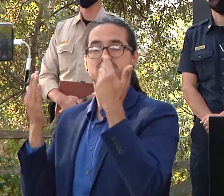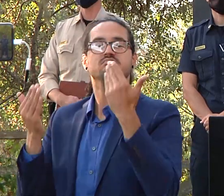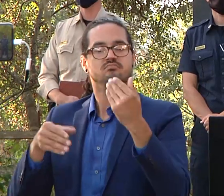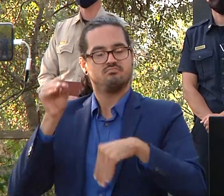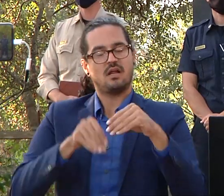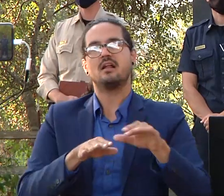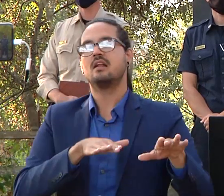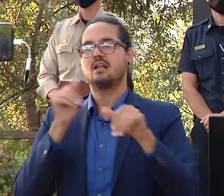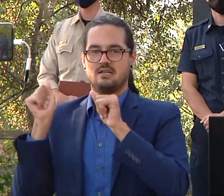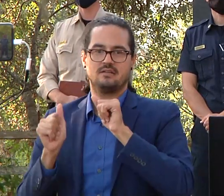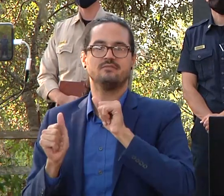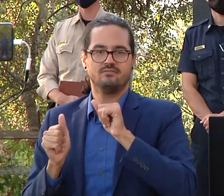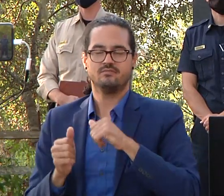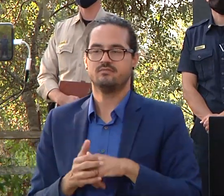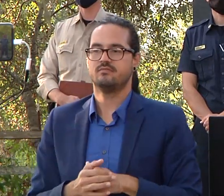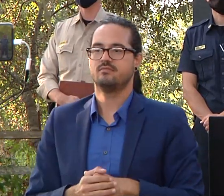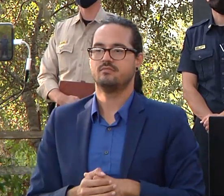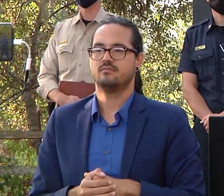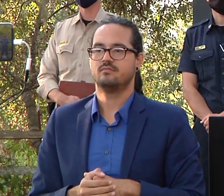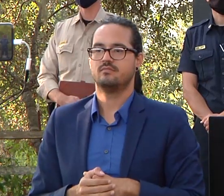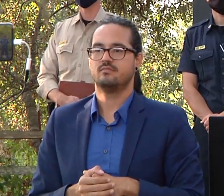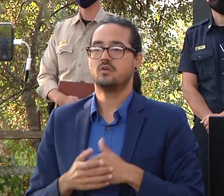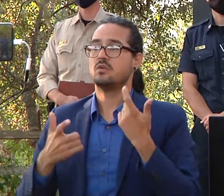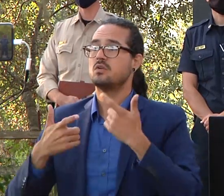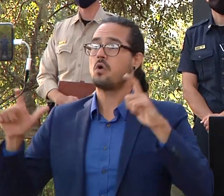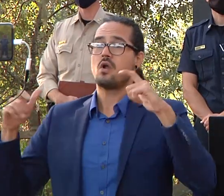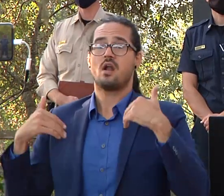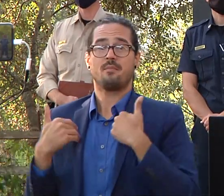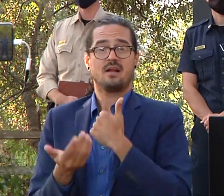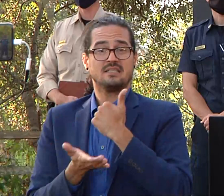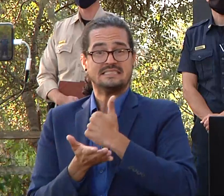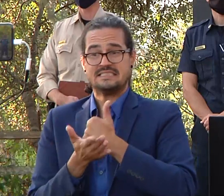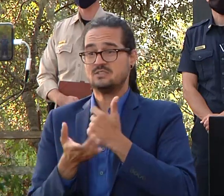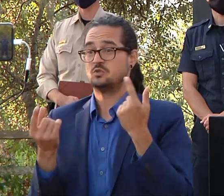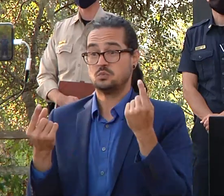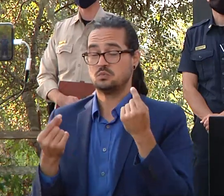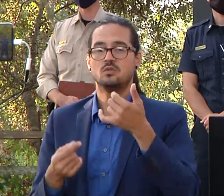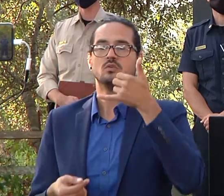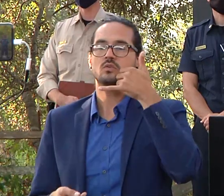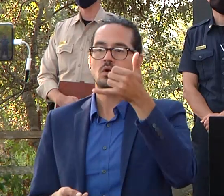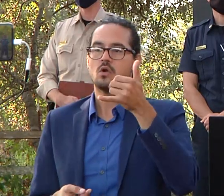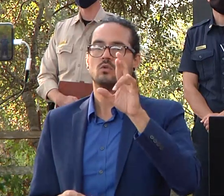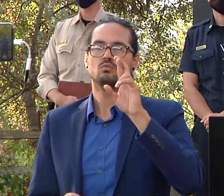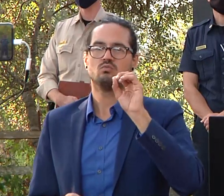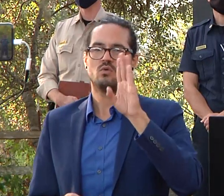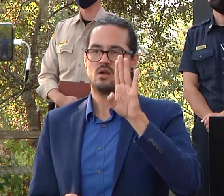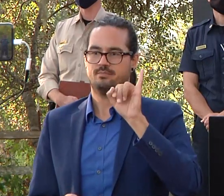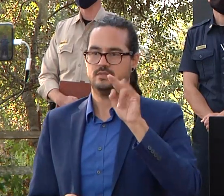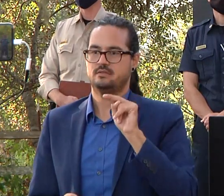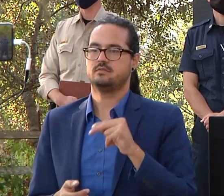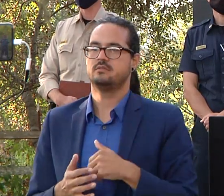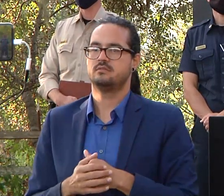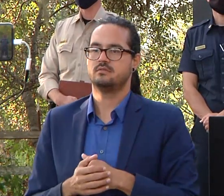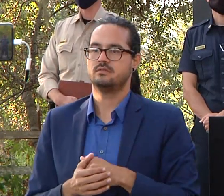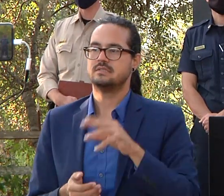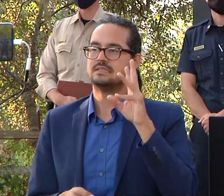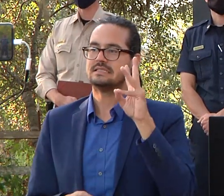for large animal assistance please call robin her phone number is 650-450